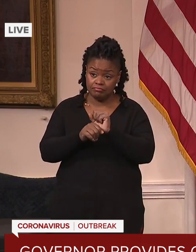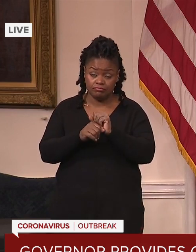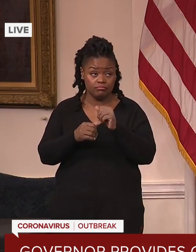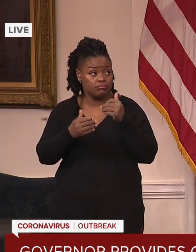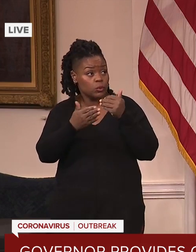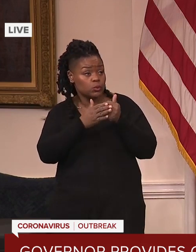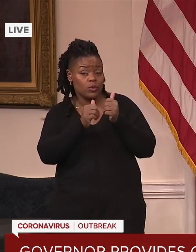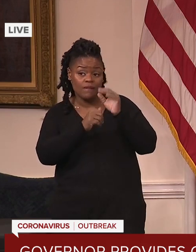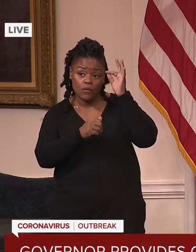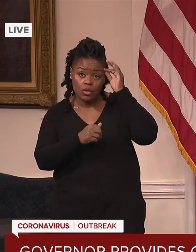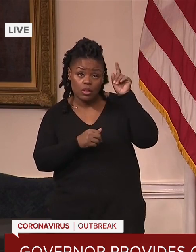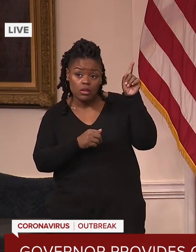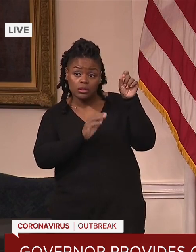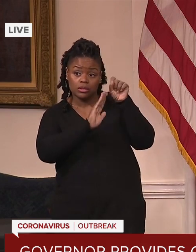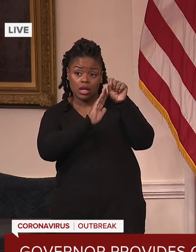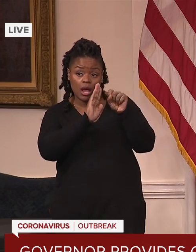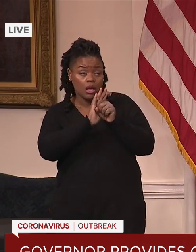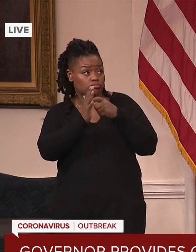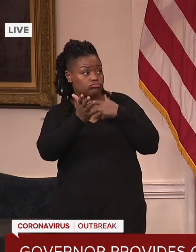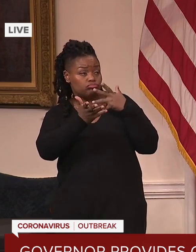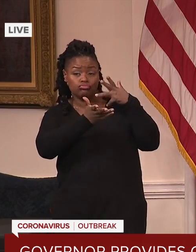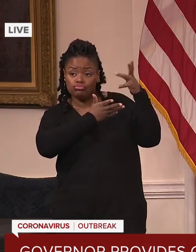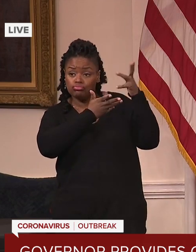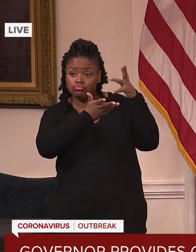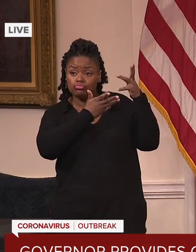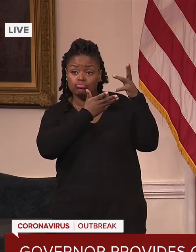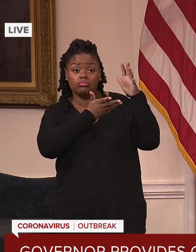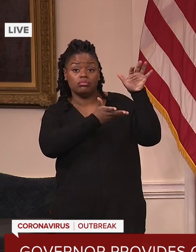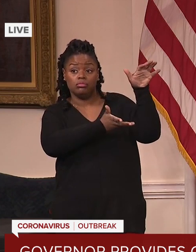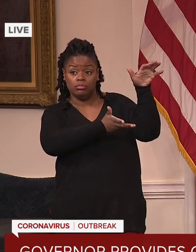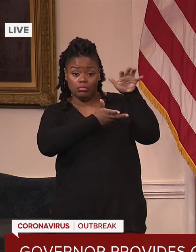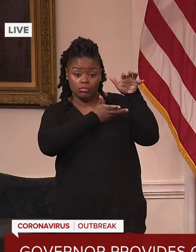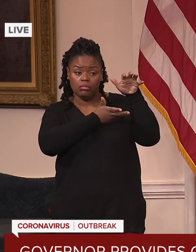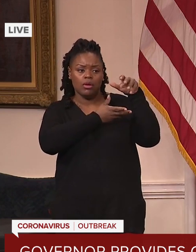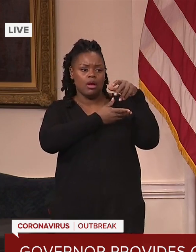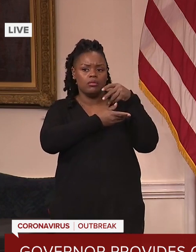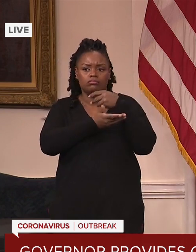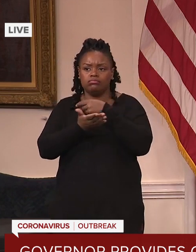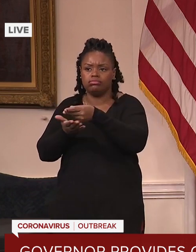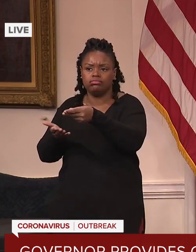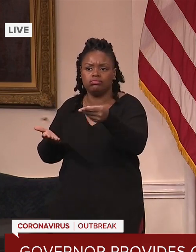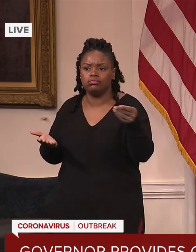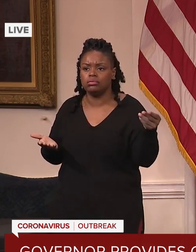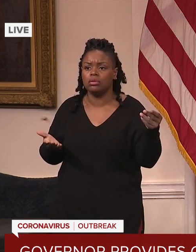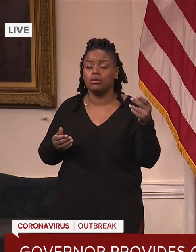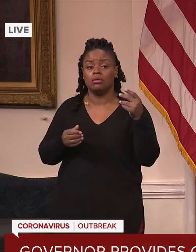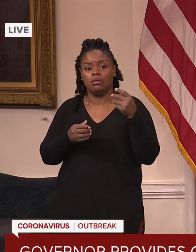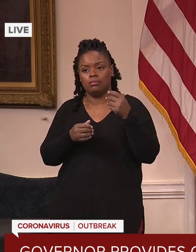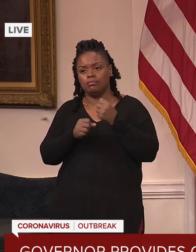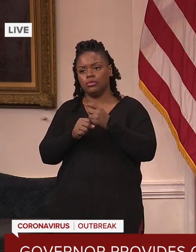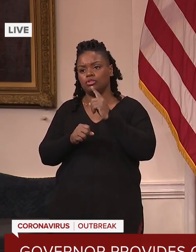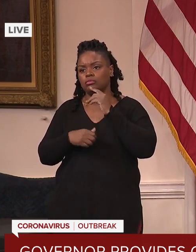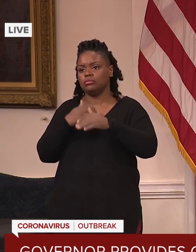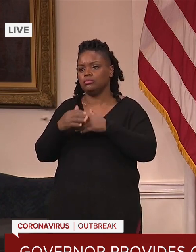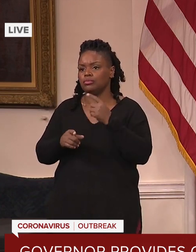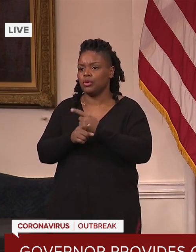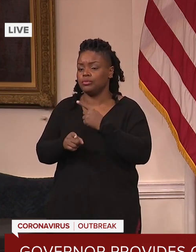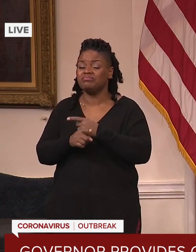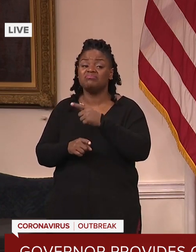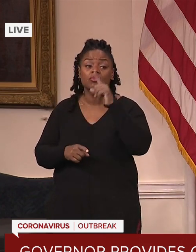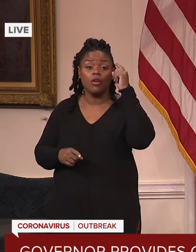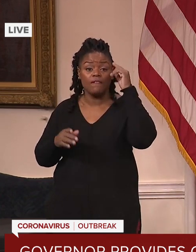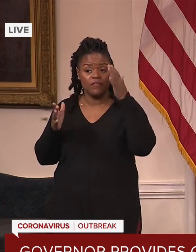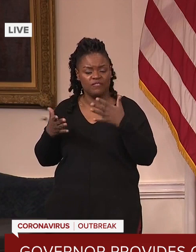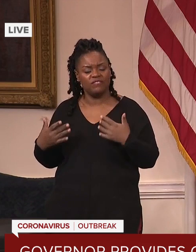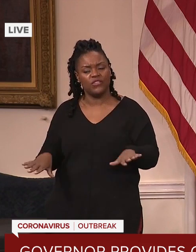as well as state partners to ensure that vaccines get to facilities in Maryland. And as the governor illustrated, it does take